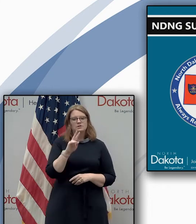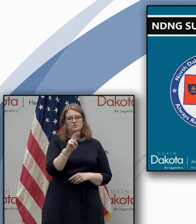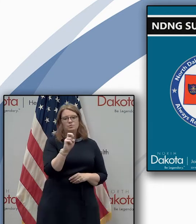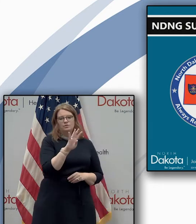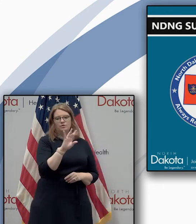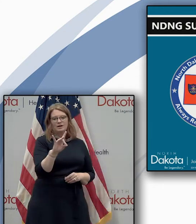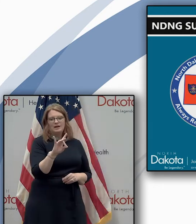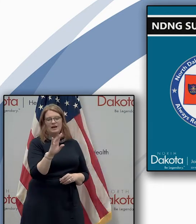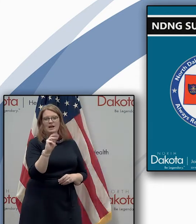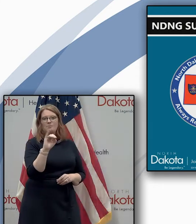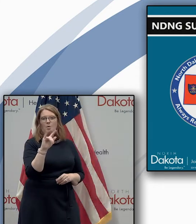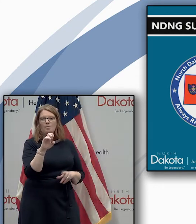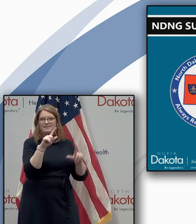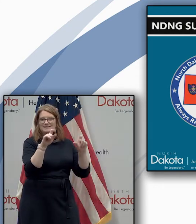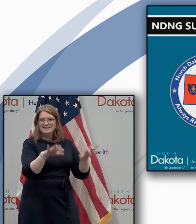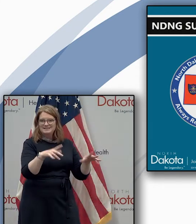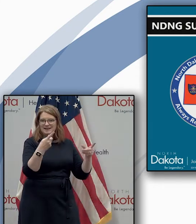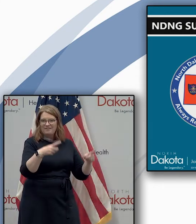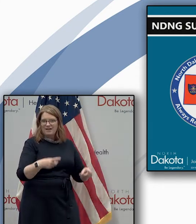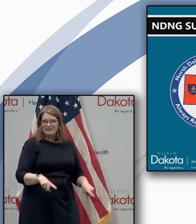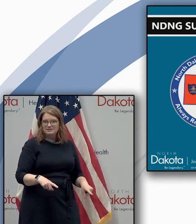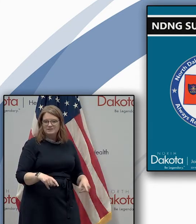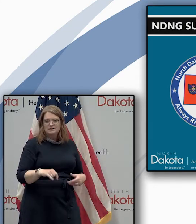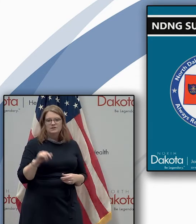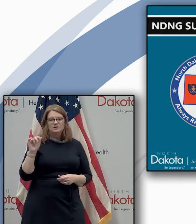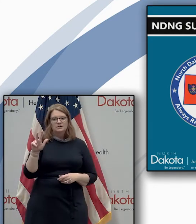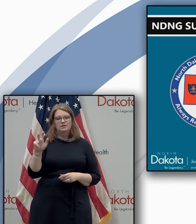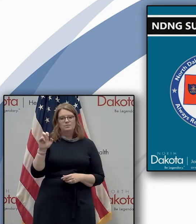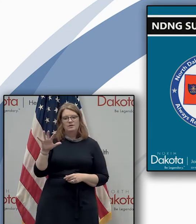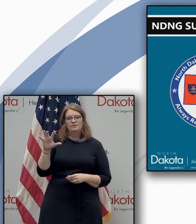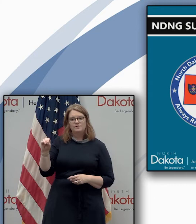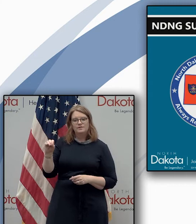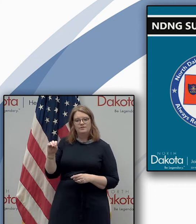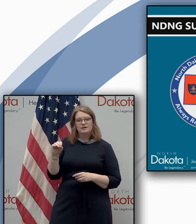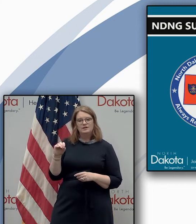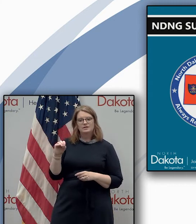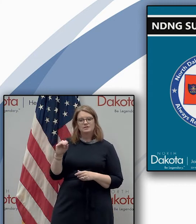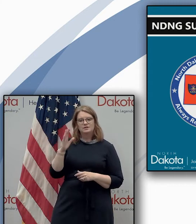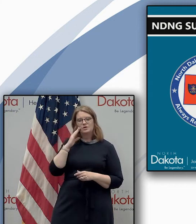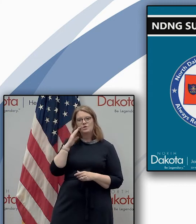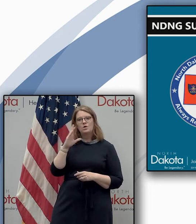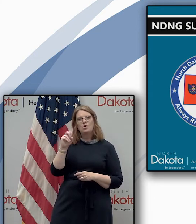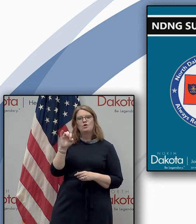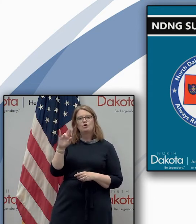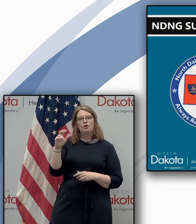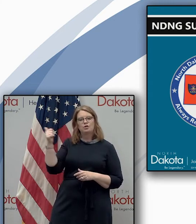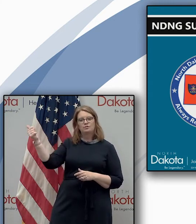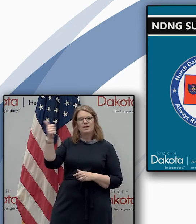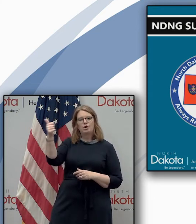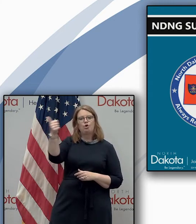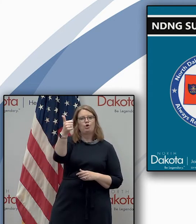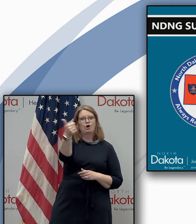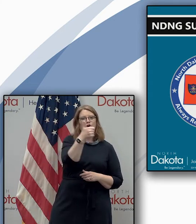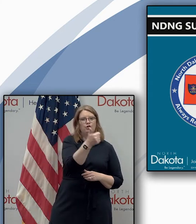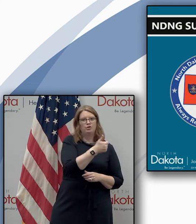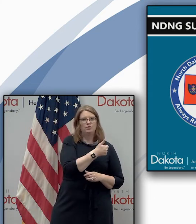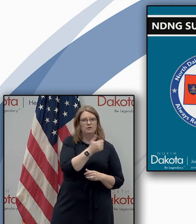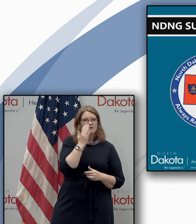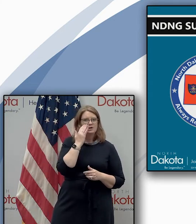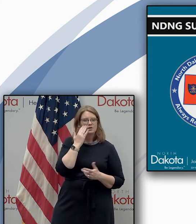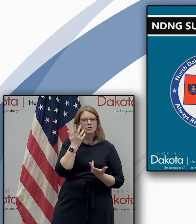248 mobile testing events 350 courier events and i'm not good at math but i took those numbers